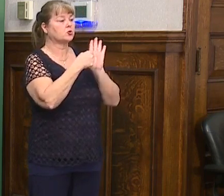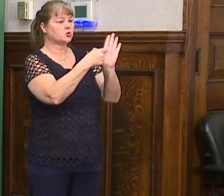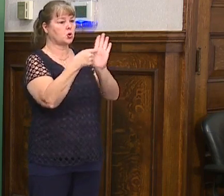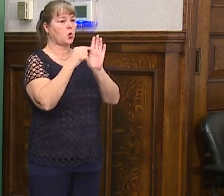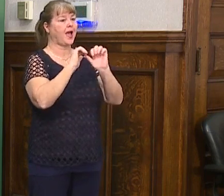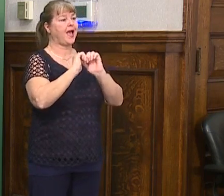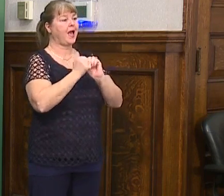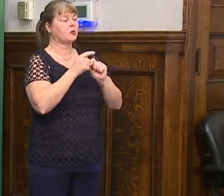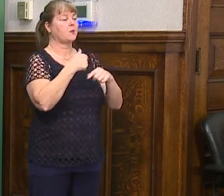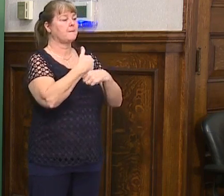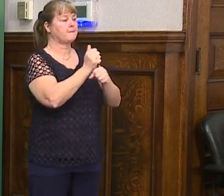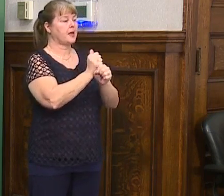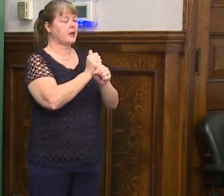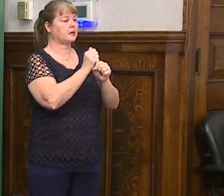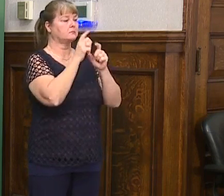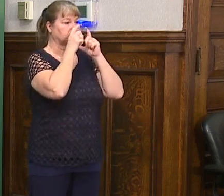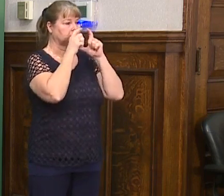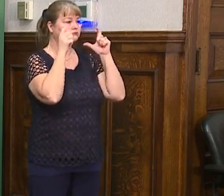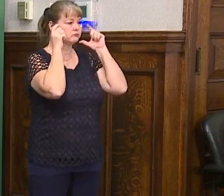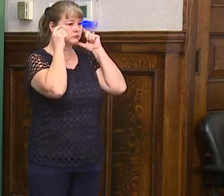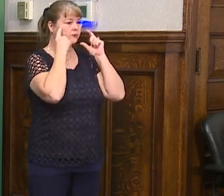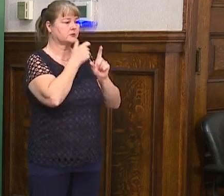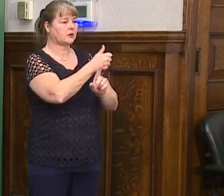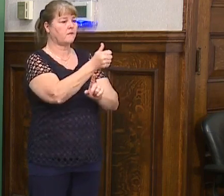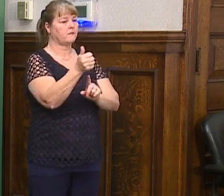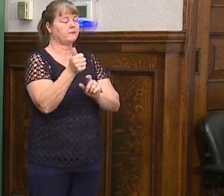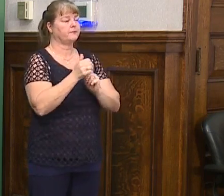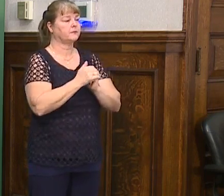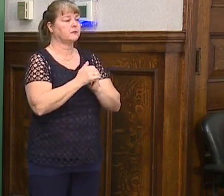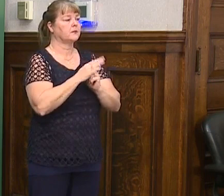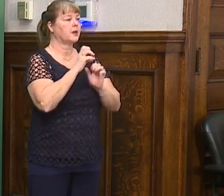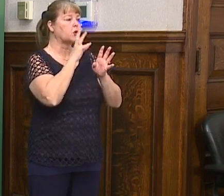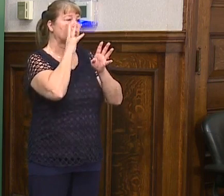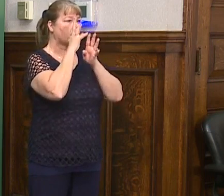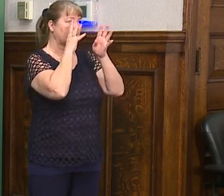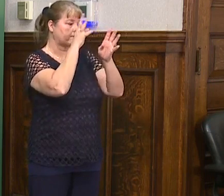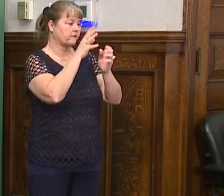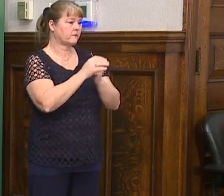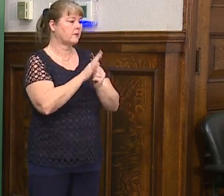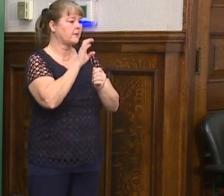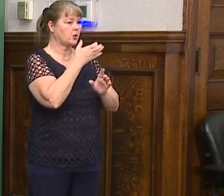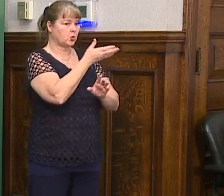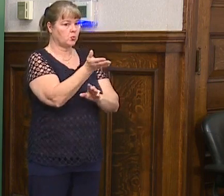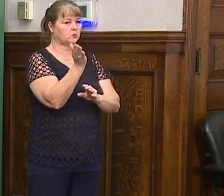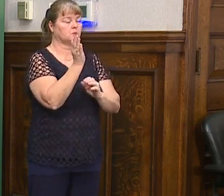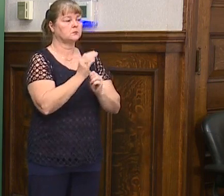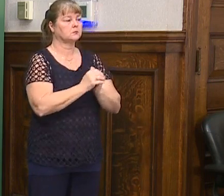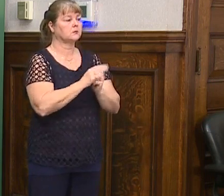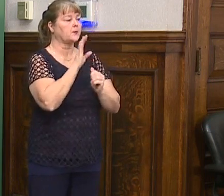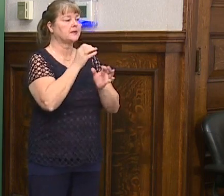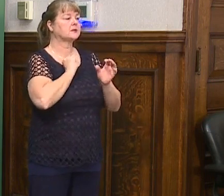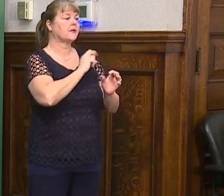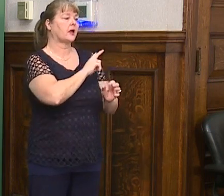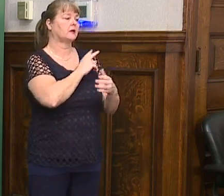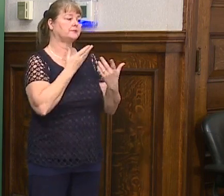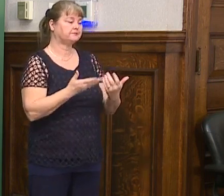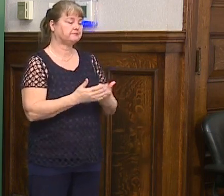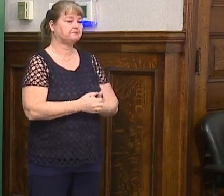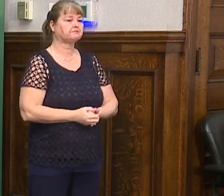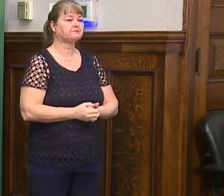showing how to make your face covering. Be creative. Be you be savannah